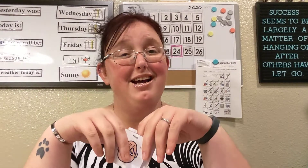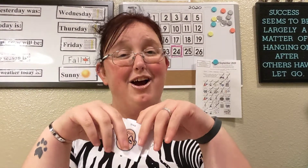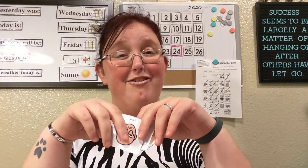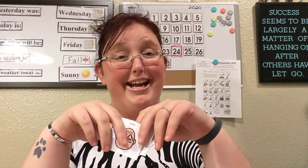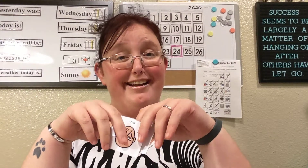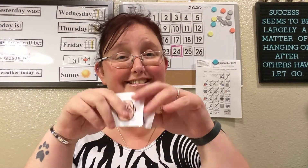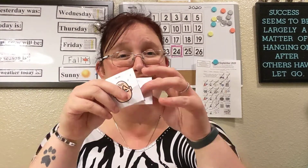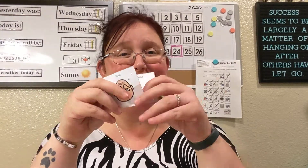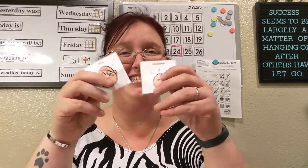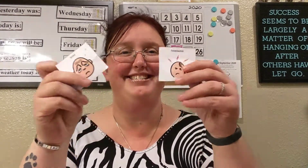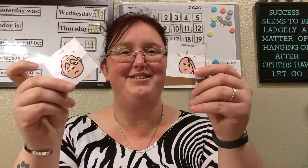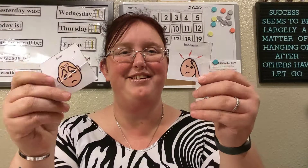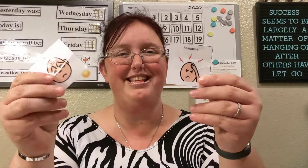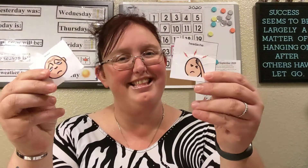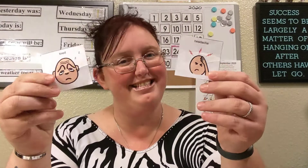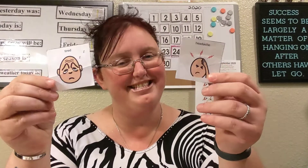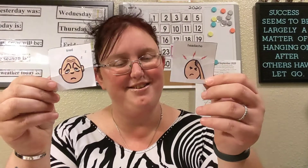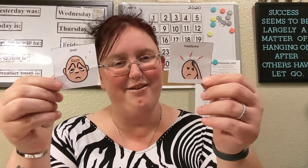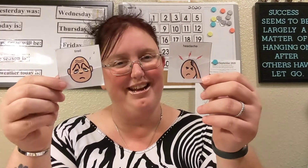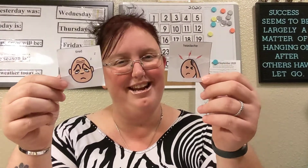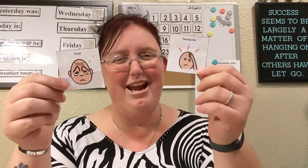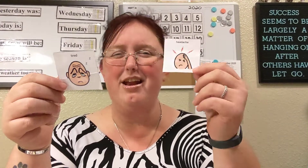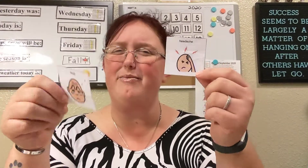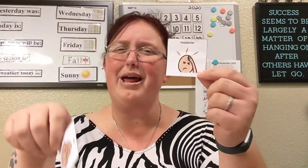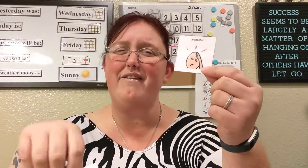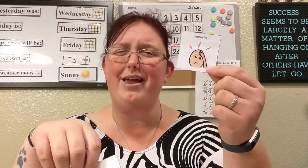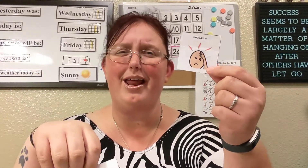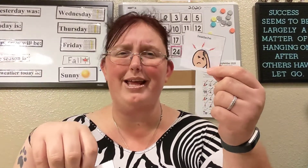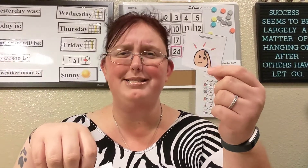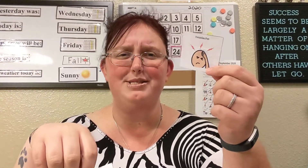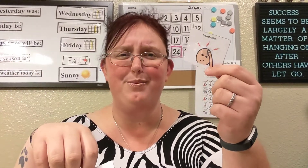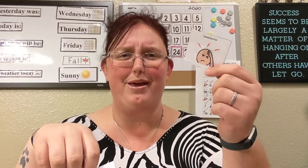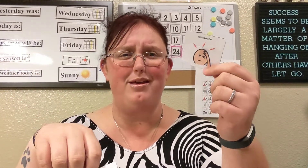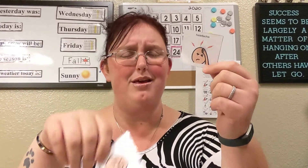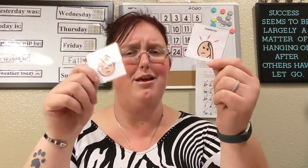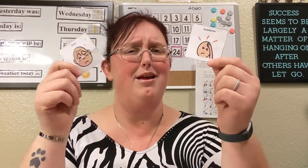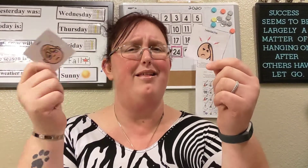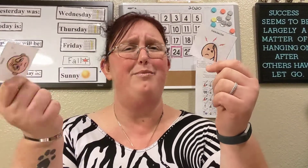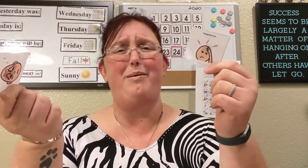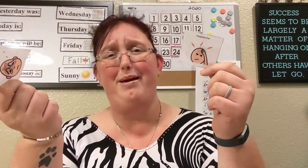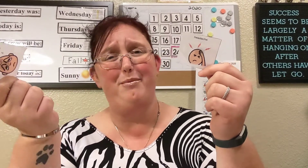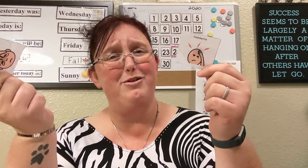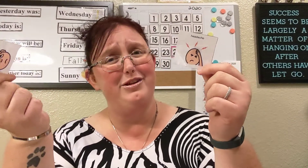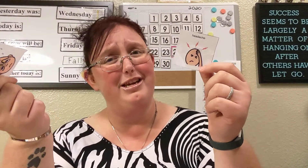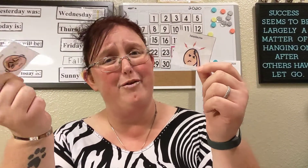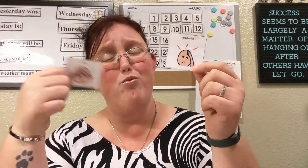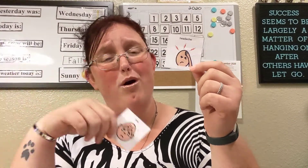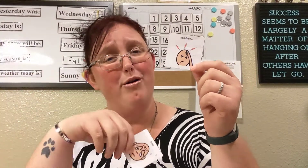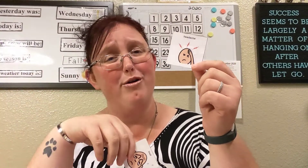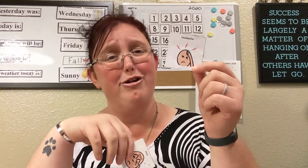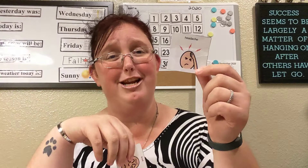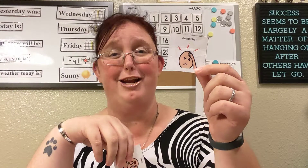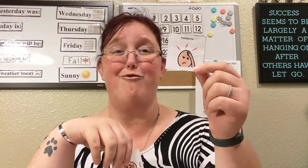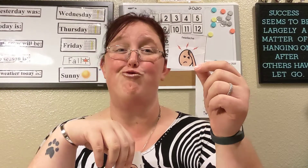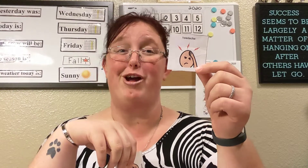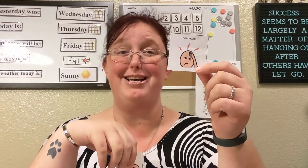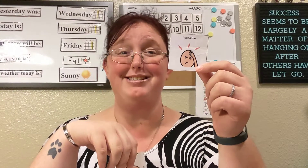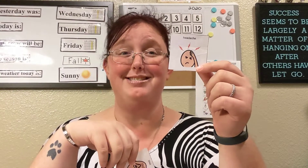all right so i think these go hand in the end i've been having headaches this week i think maybe i'm not drinking enough water or getting enough rest